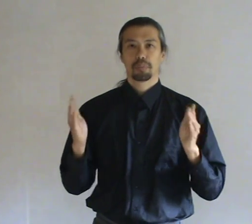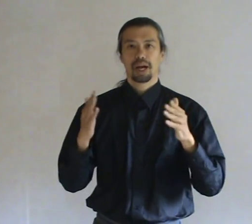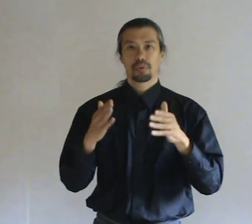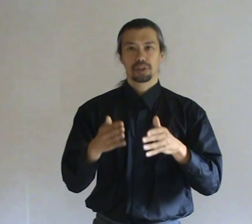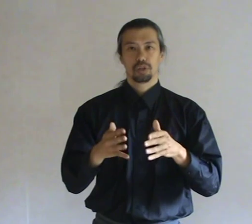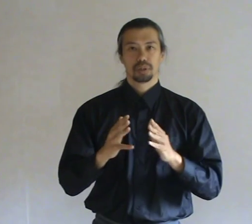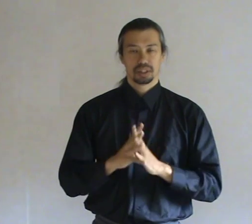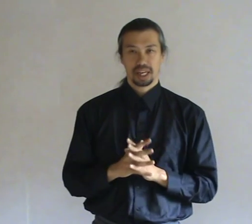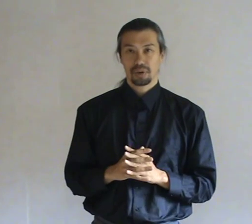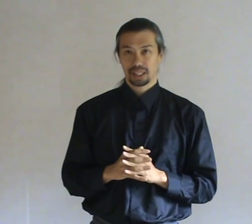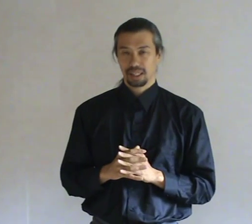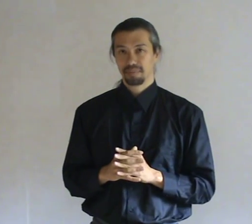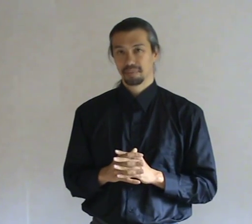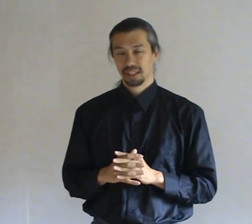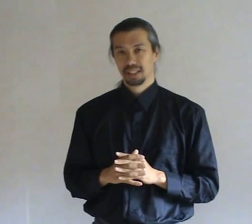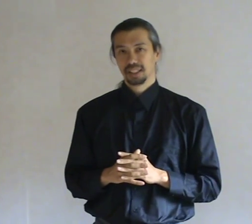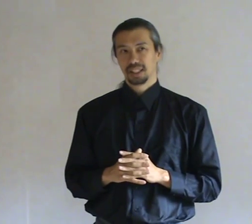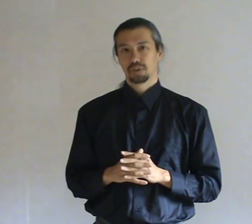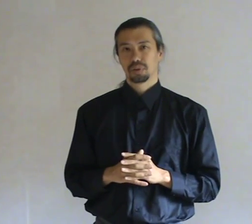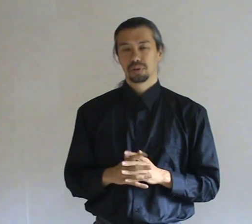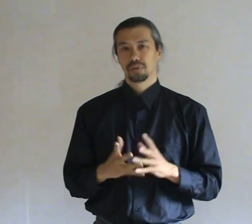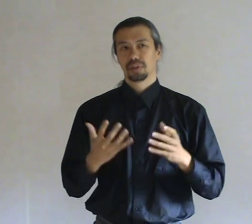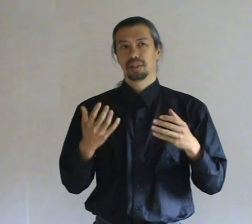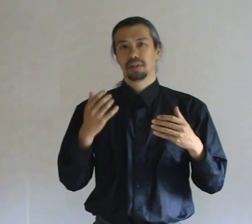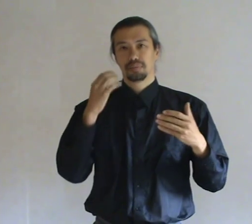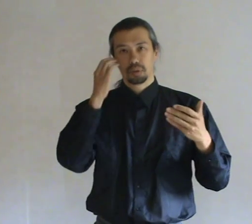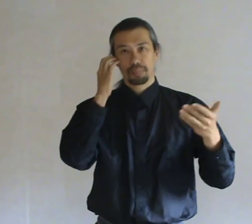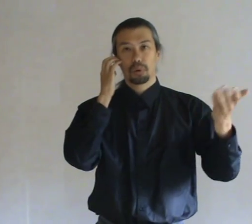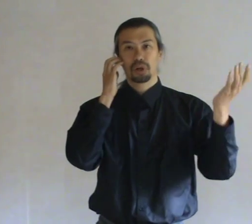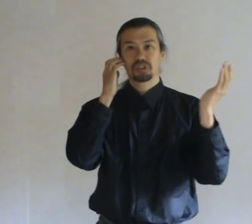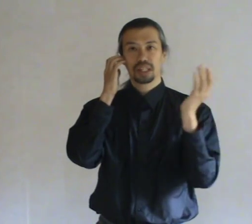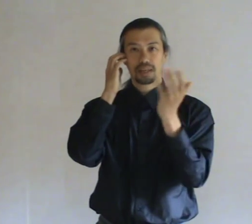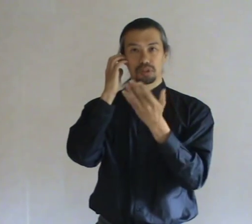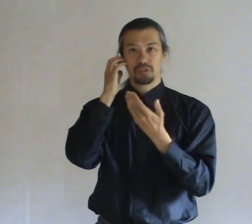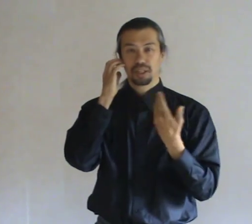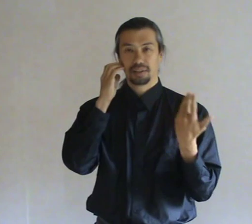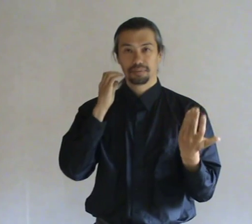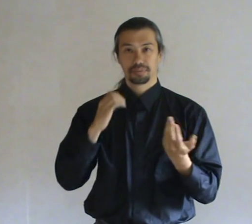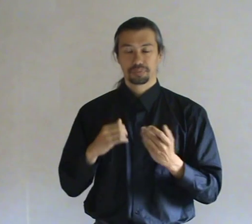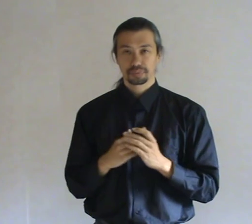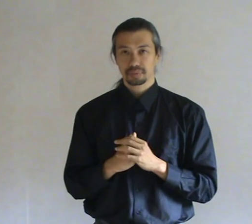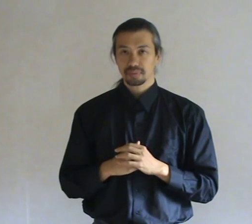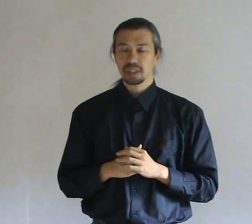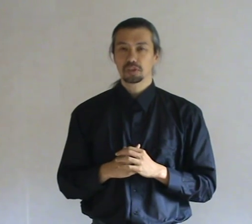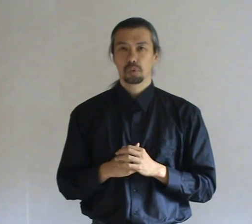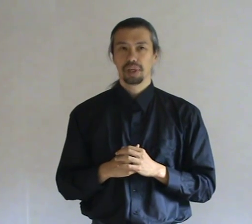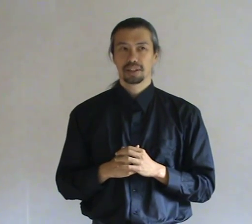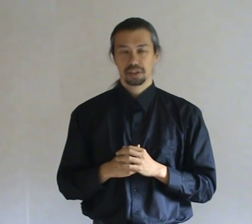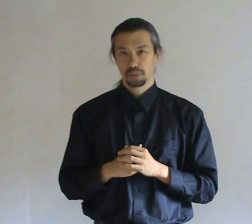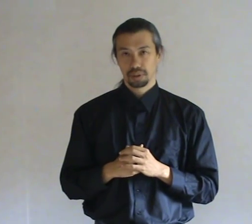Overpower. human. Directly. It will. In a way. Poison. The atmosphere. To weaken. The human.